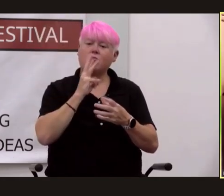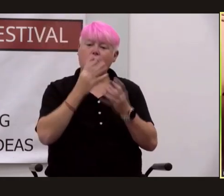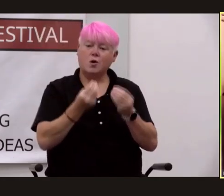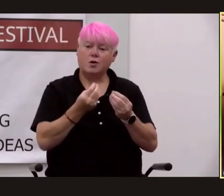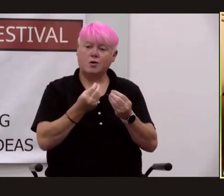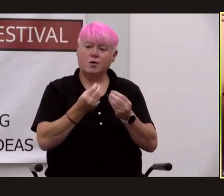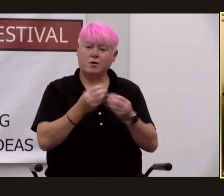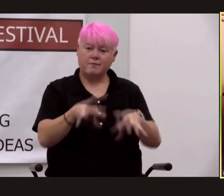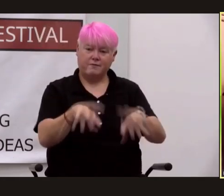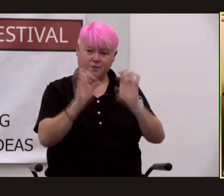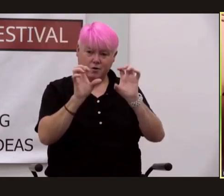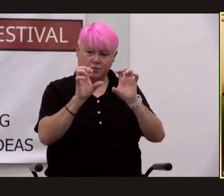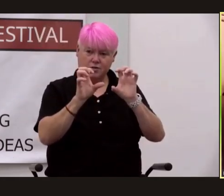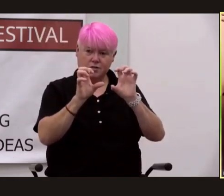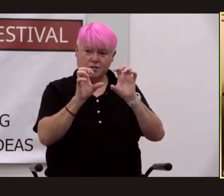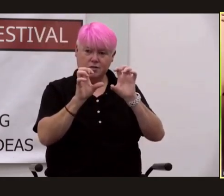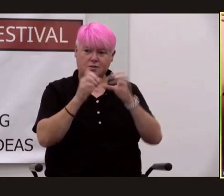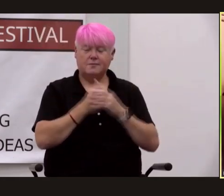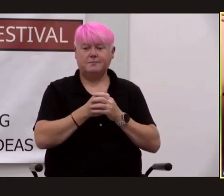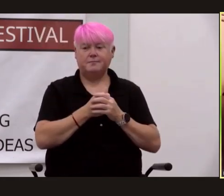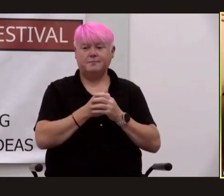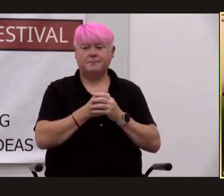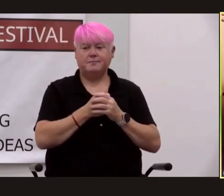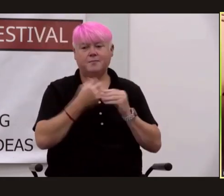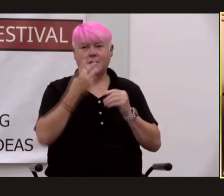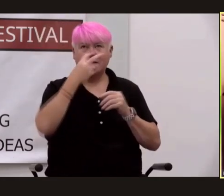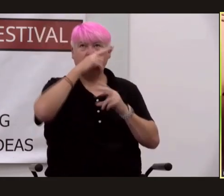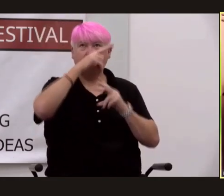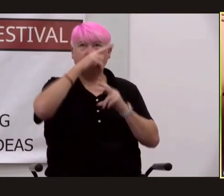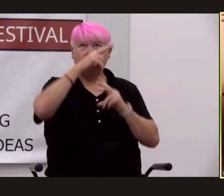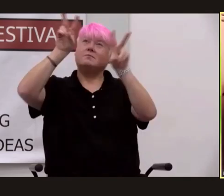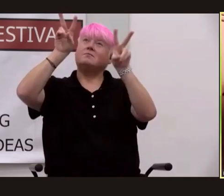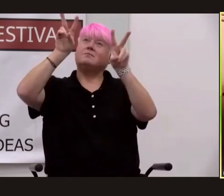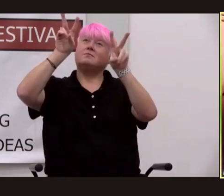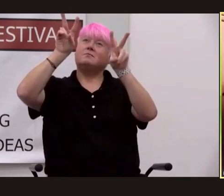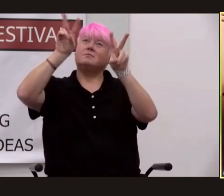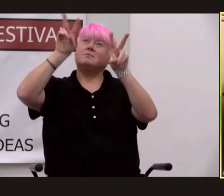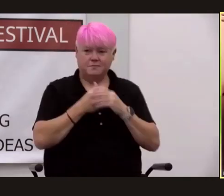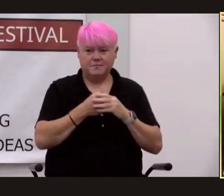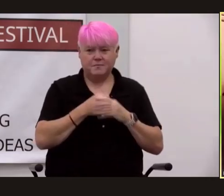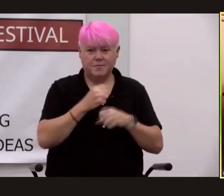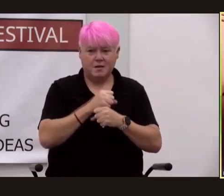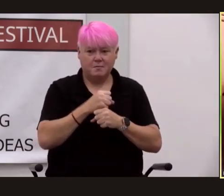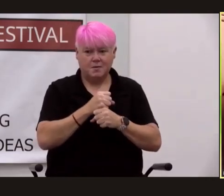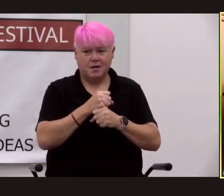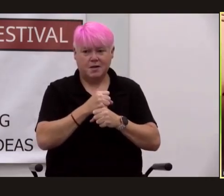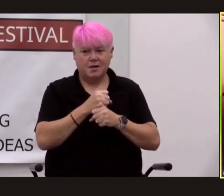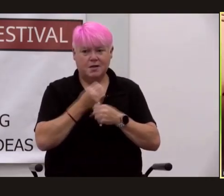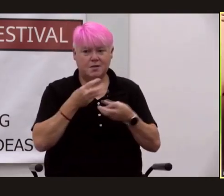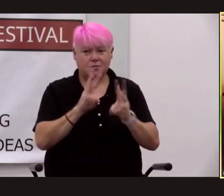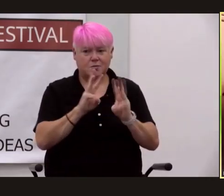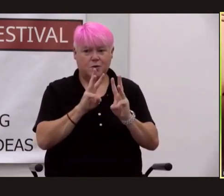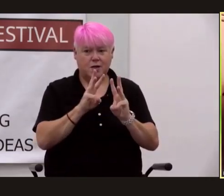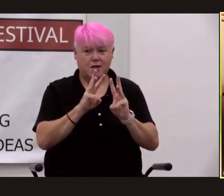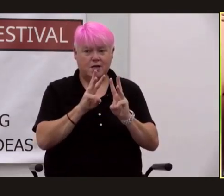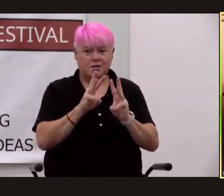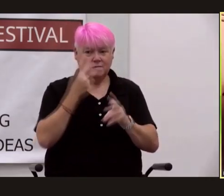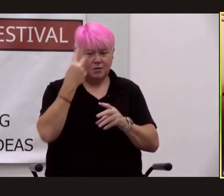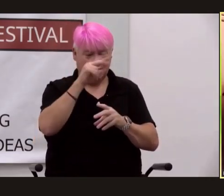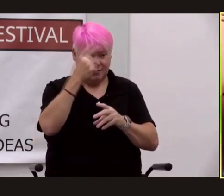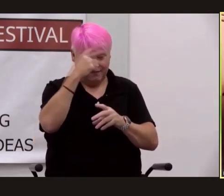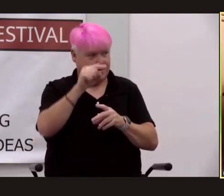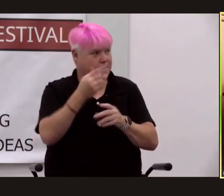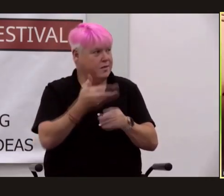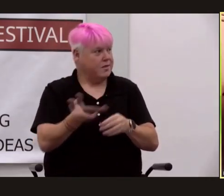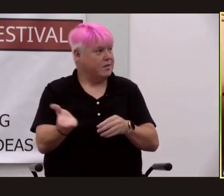cataract covered eye staring heavenward he made his way toward the tables left over from the los alamos ranch school